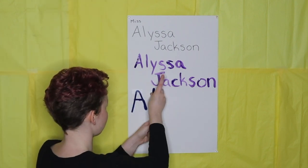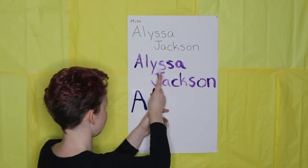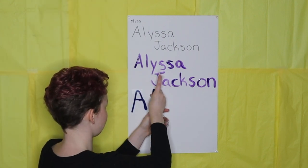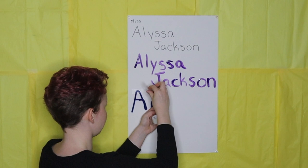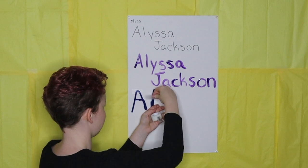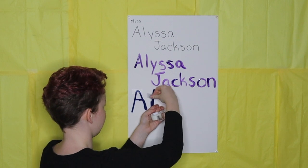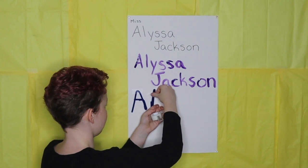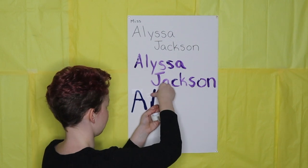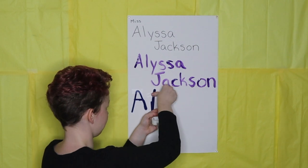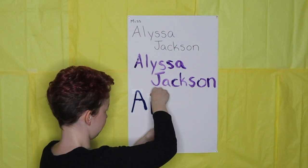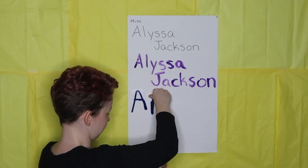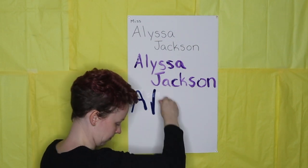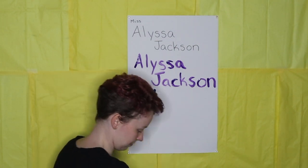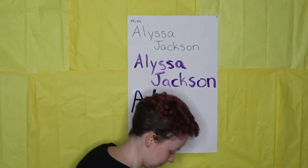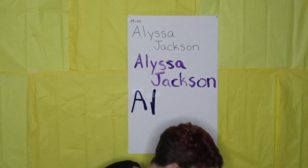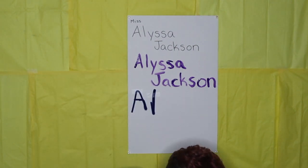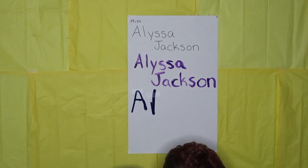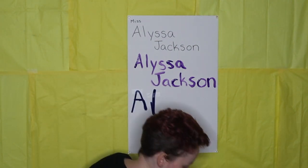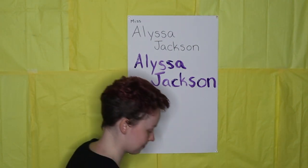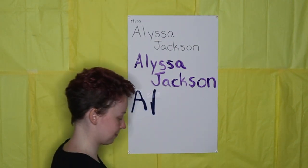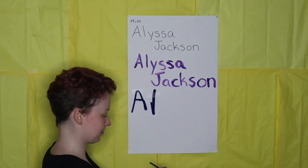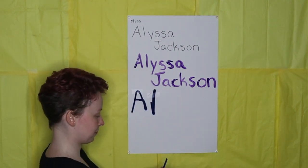I Only This.ents, Everything...